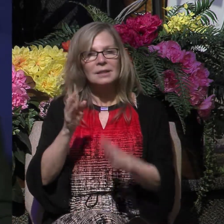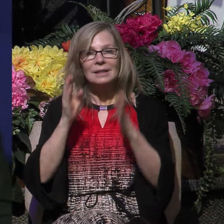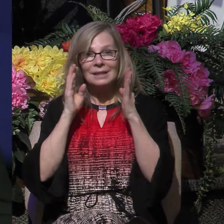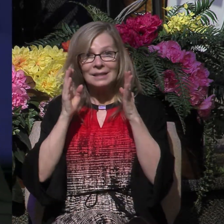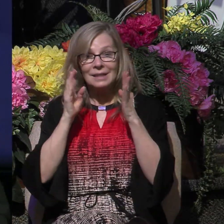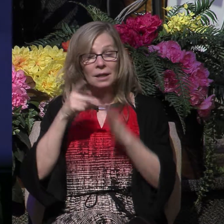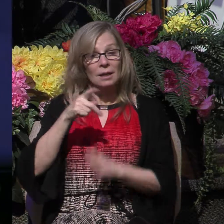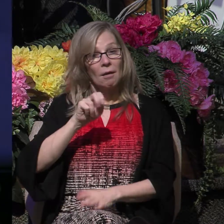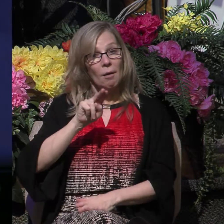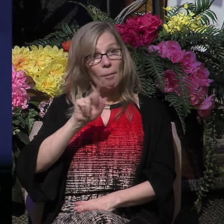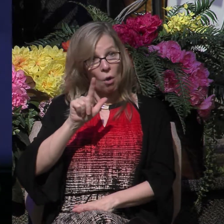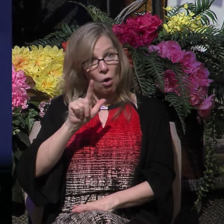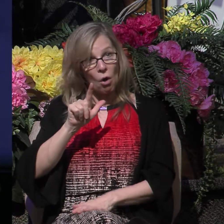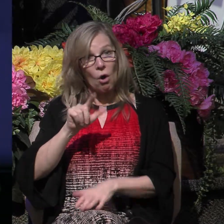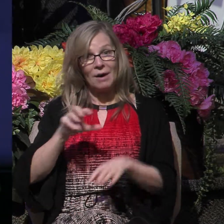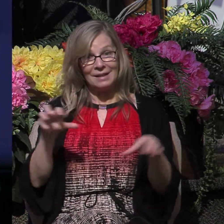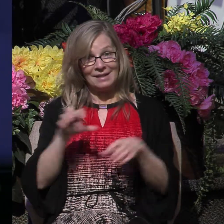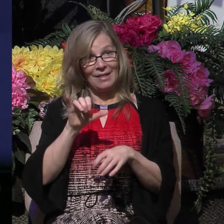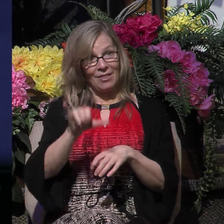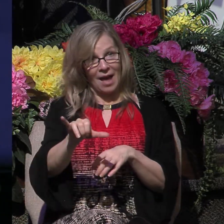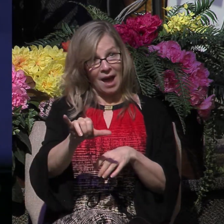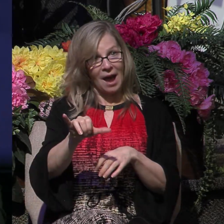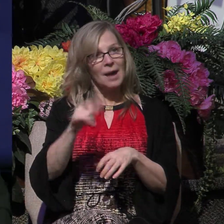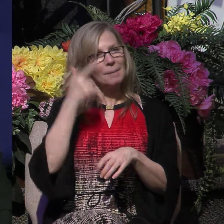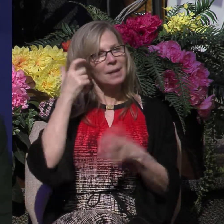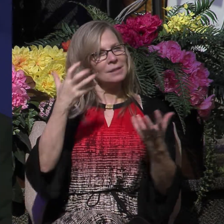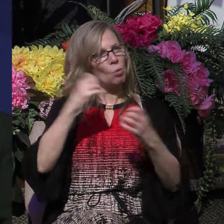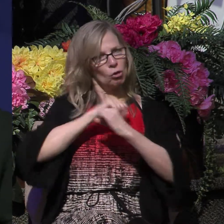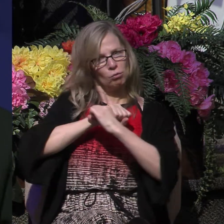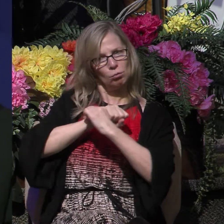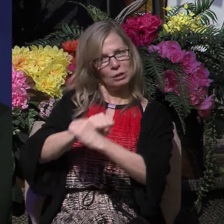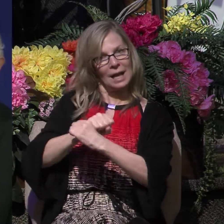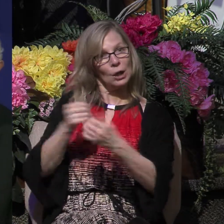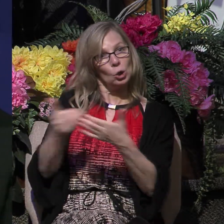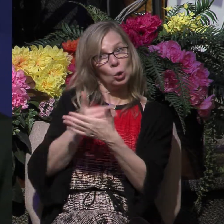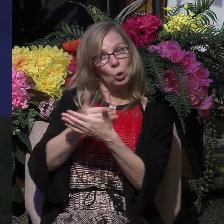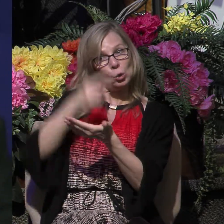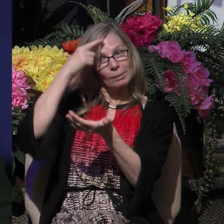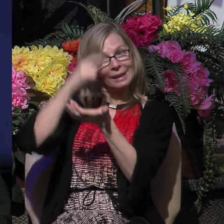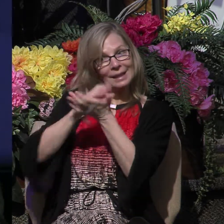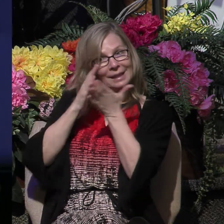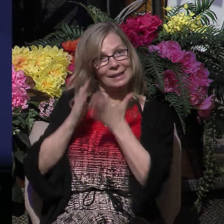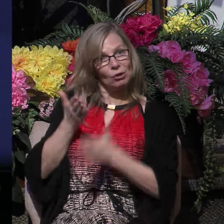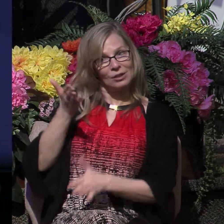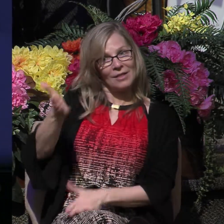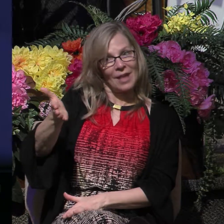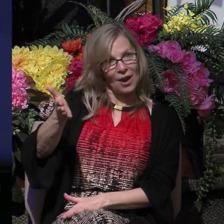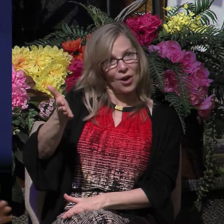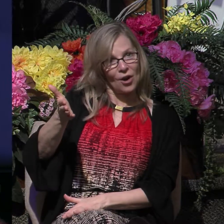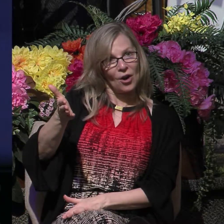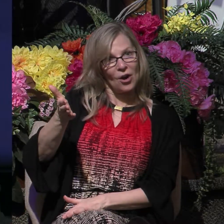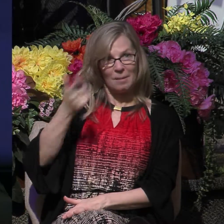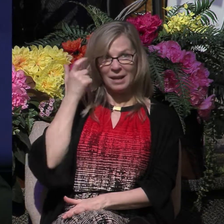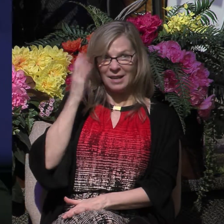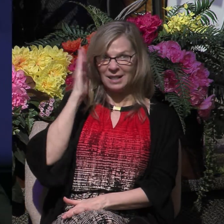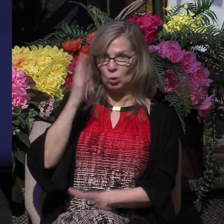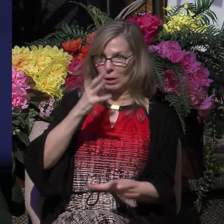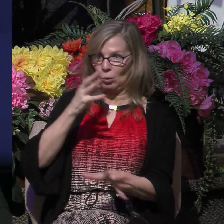did this solely to protect the new believers in Philippi who he would be leaving behind.